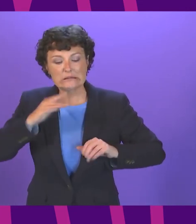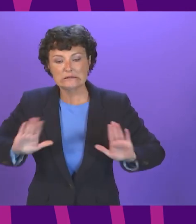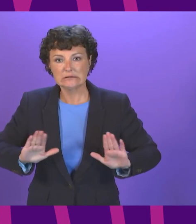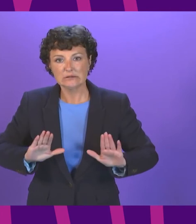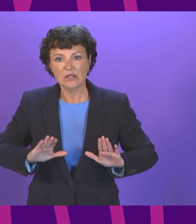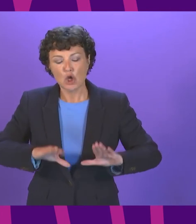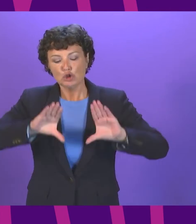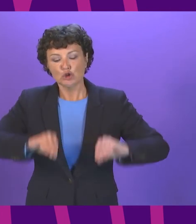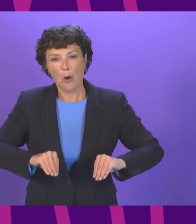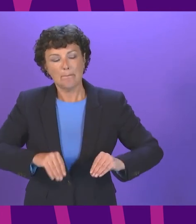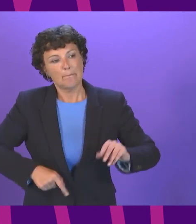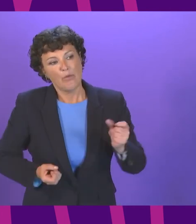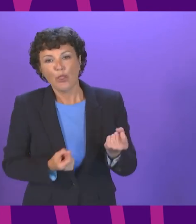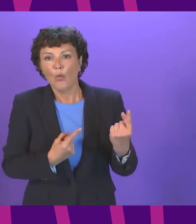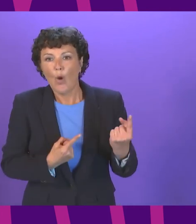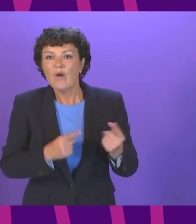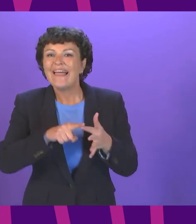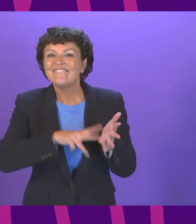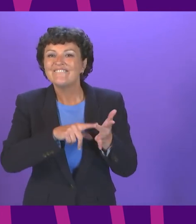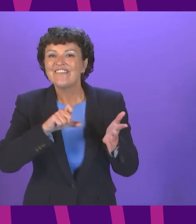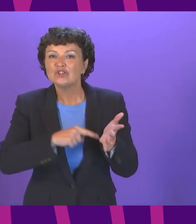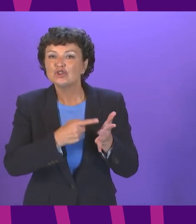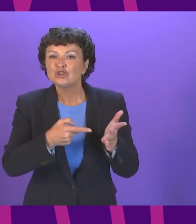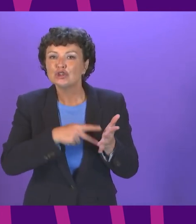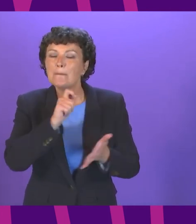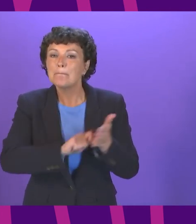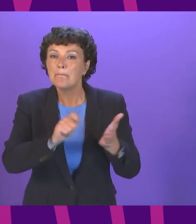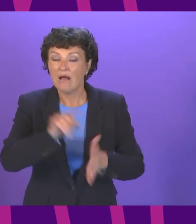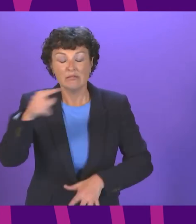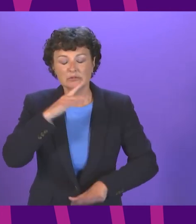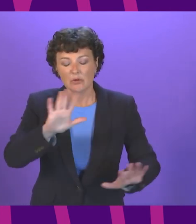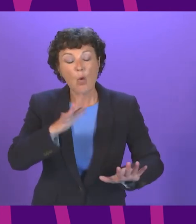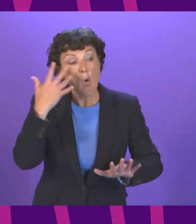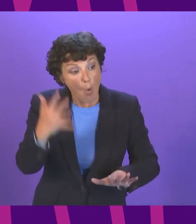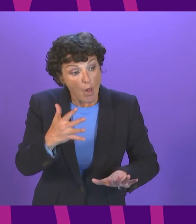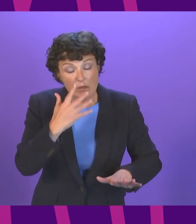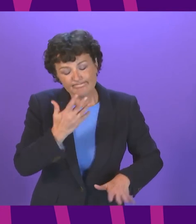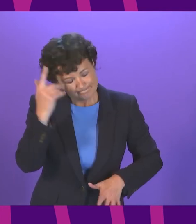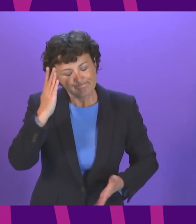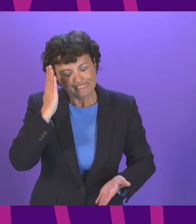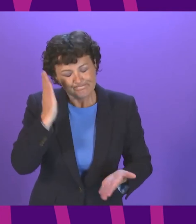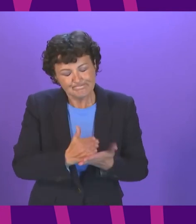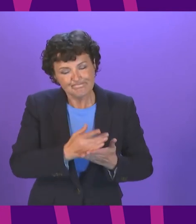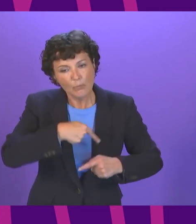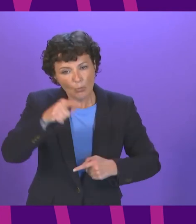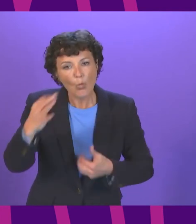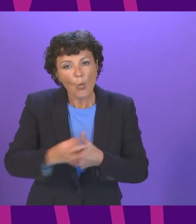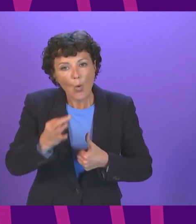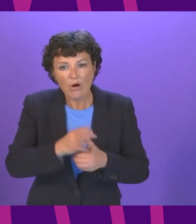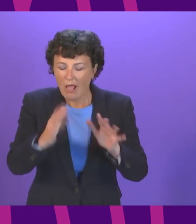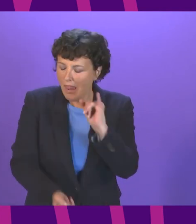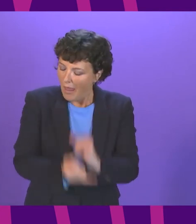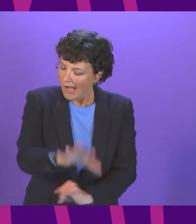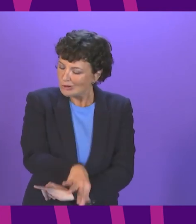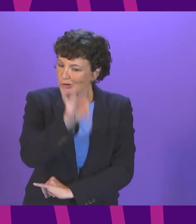short-lived eviction ban also said we will only ever go to court as an absolute last resort but tellingly the